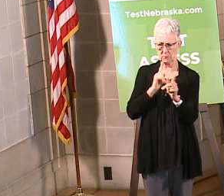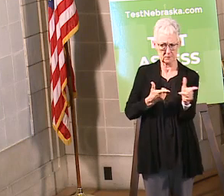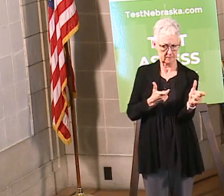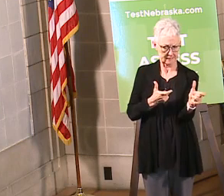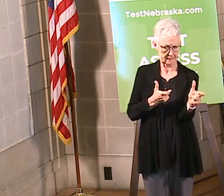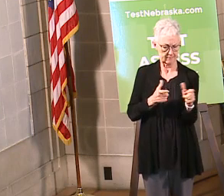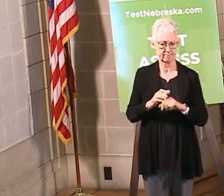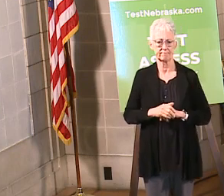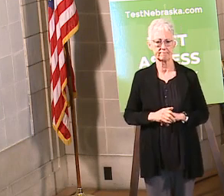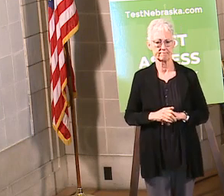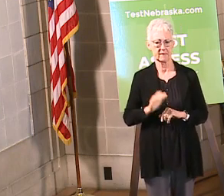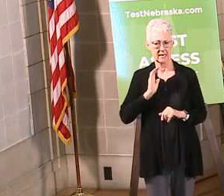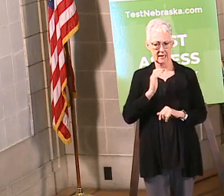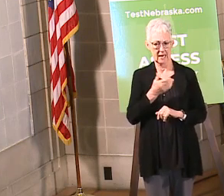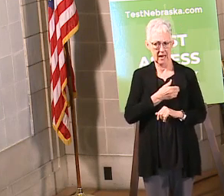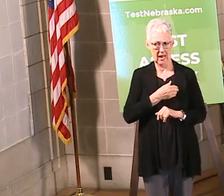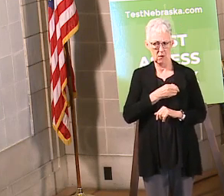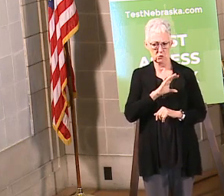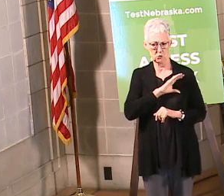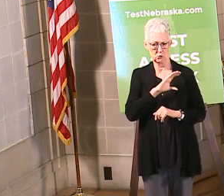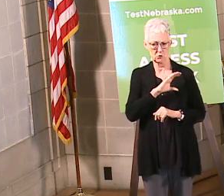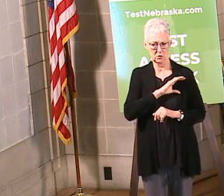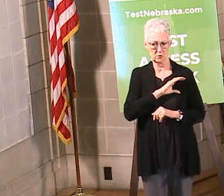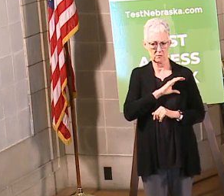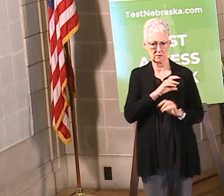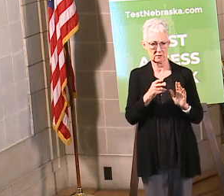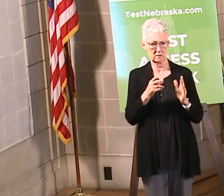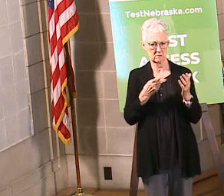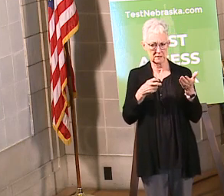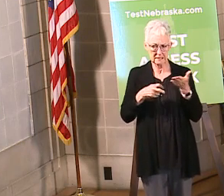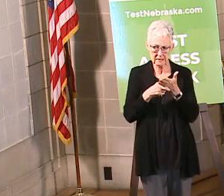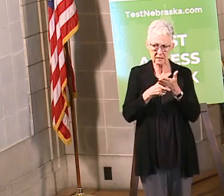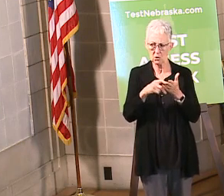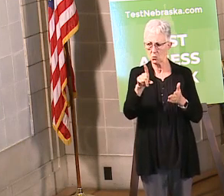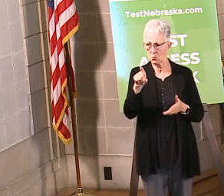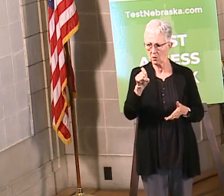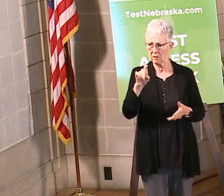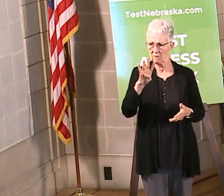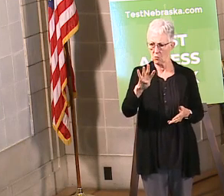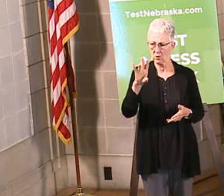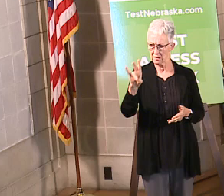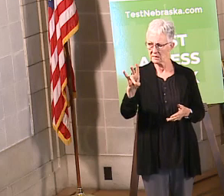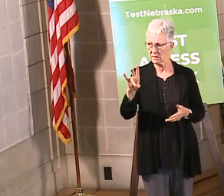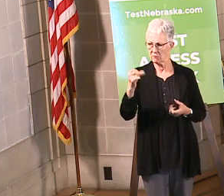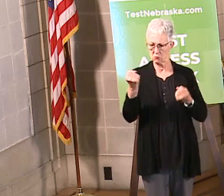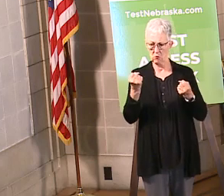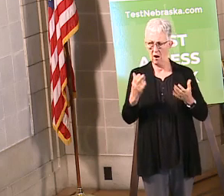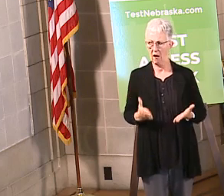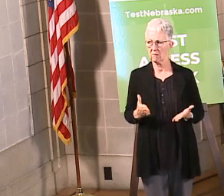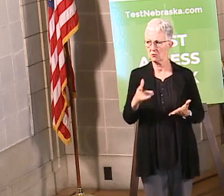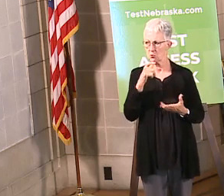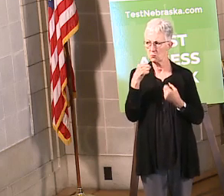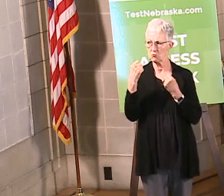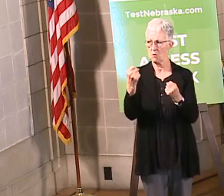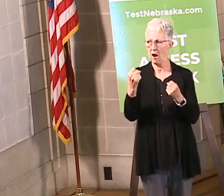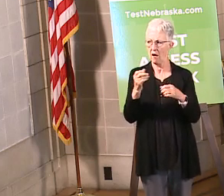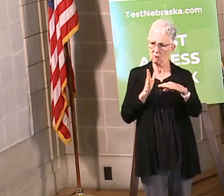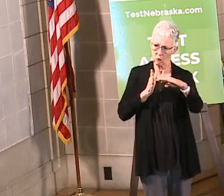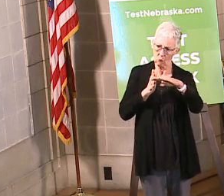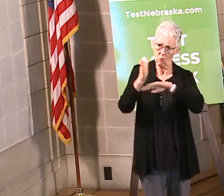our troopers have cited 177 motorists for traveling at speeds of more than 100 miles per hour.